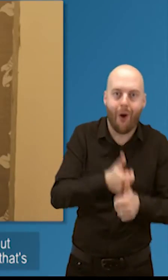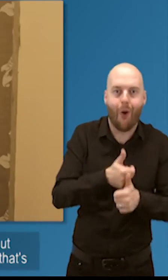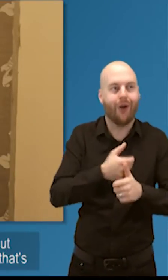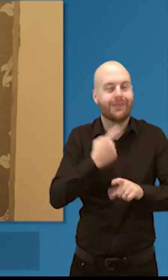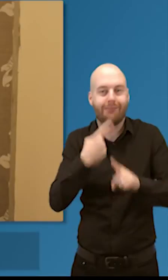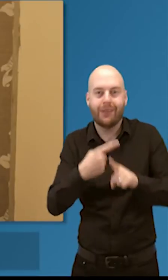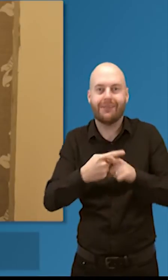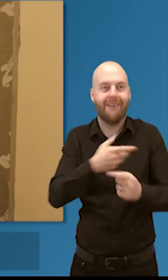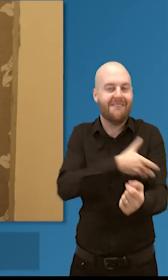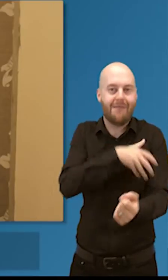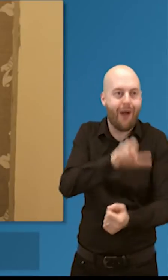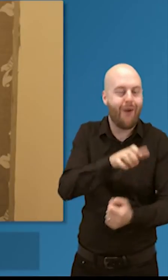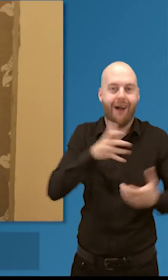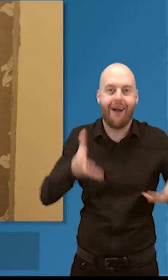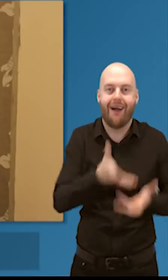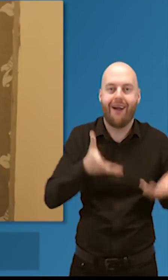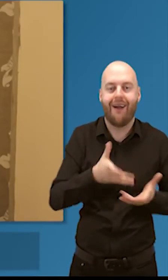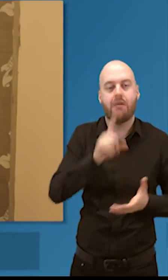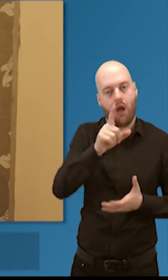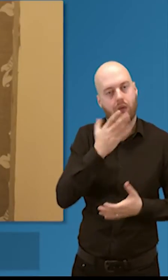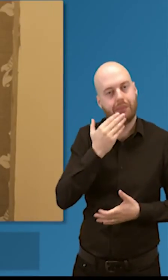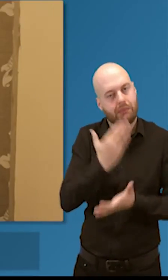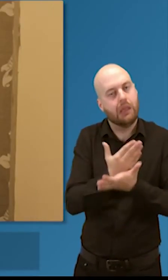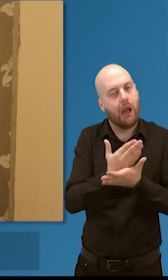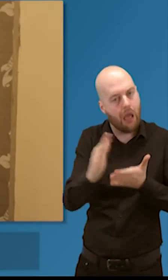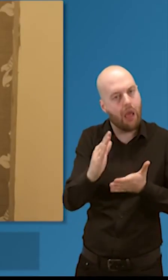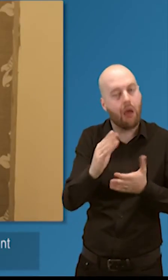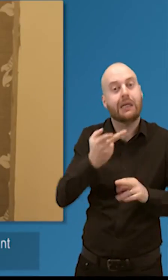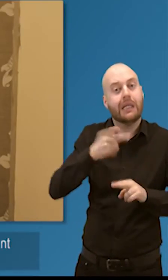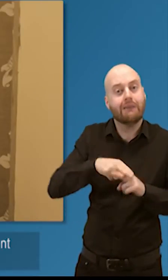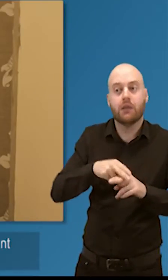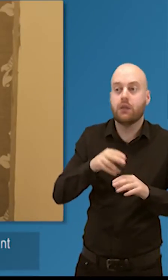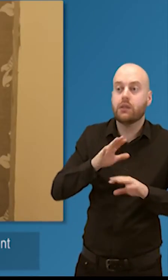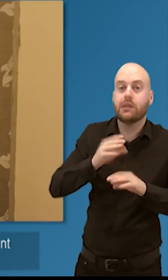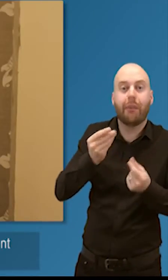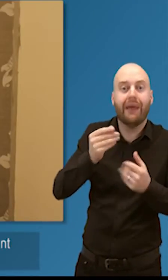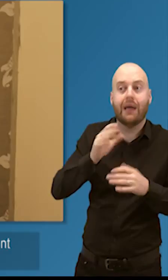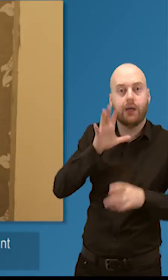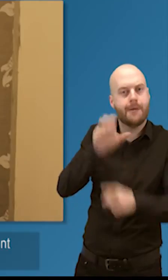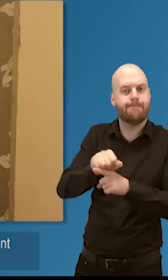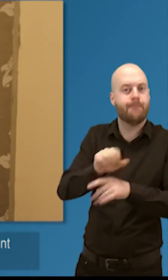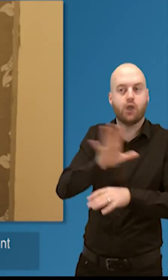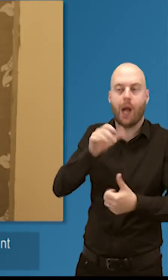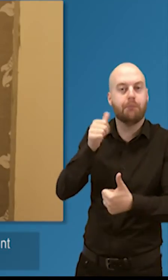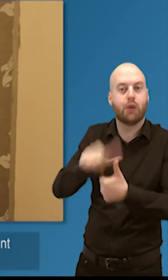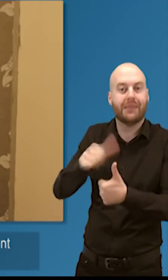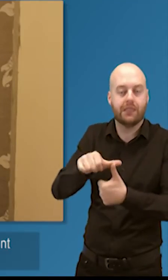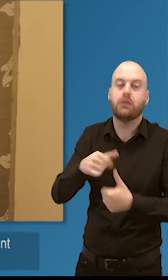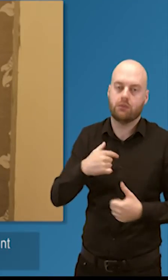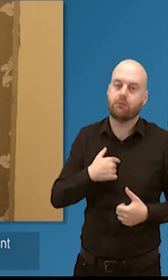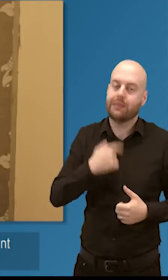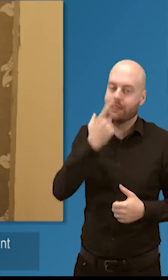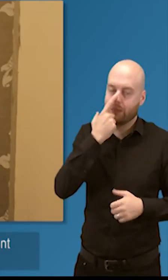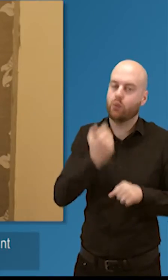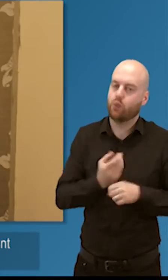because that's what helps people to feel confident in charities if we get that right the public feel more confident in charities